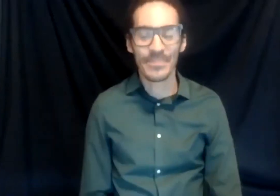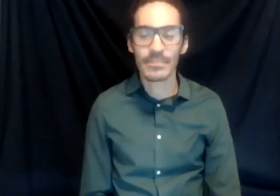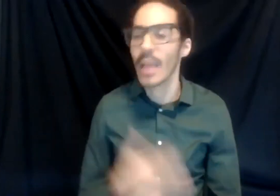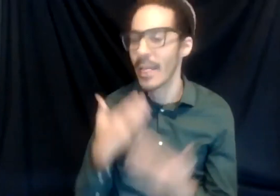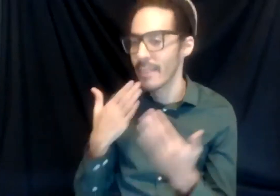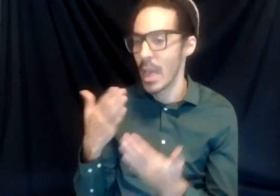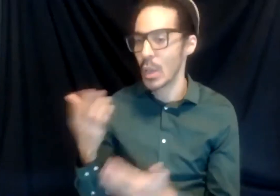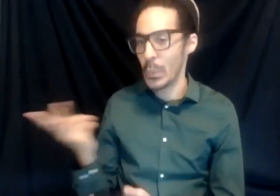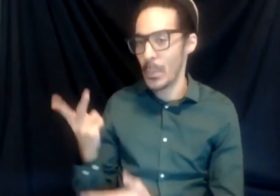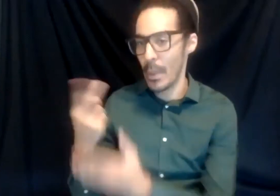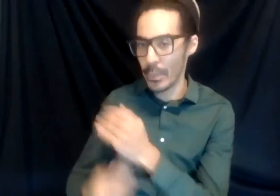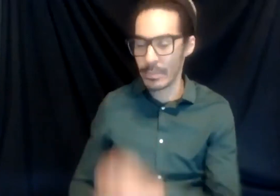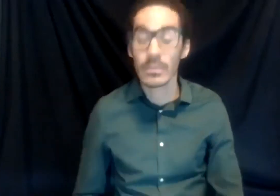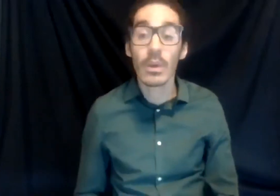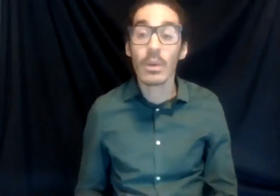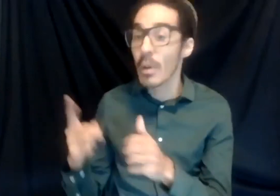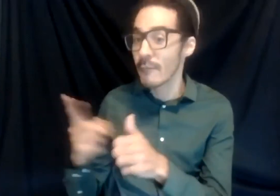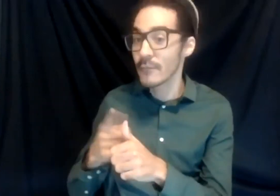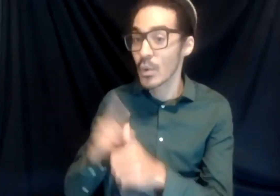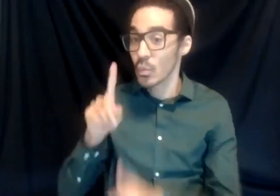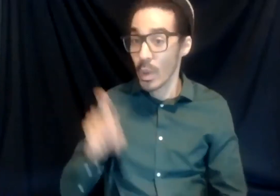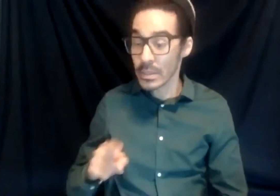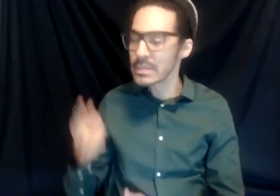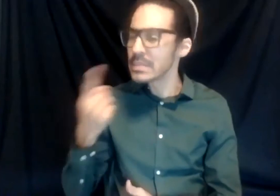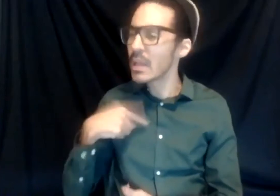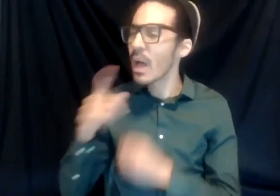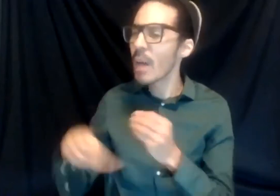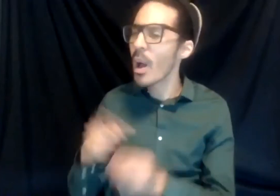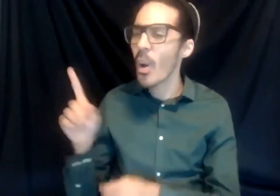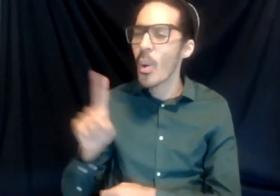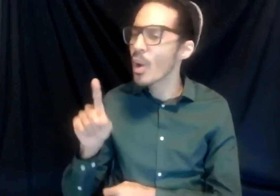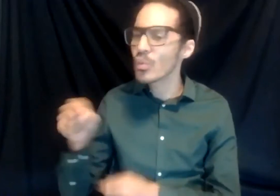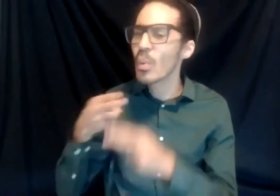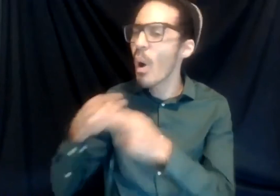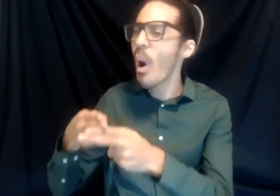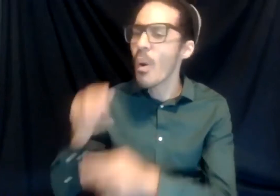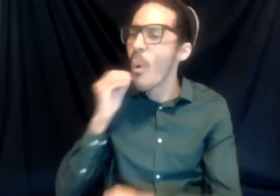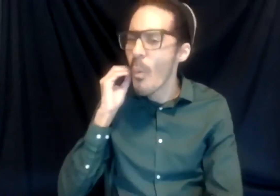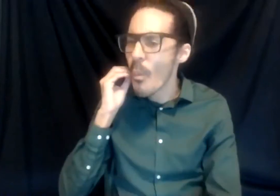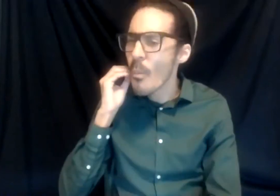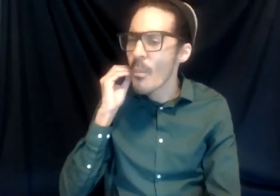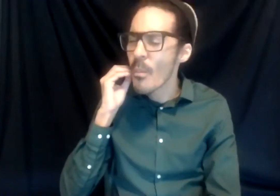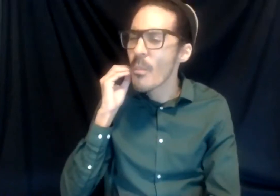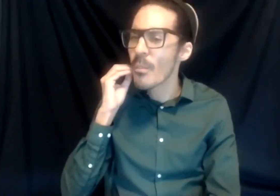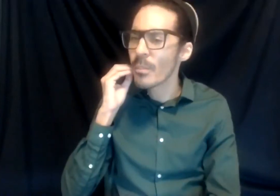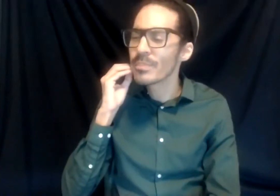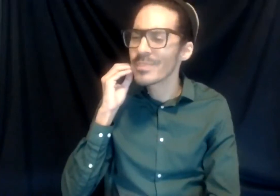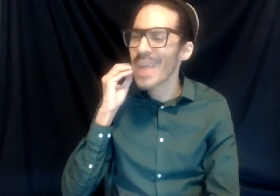All right. So the first question is, tell us about where you call home. And I recognize that home might be complicated